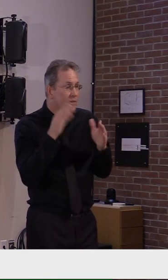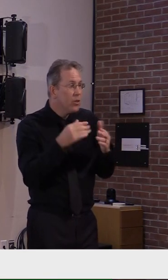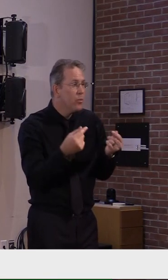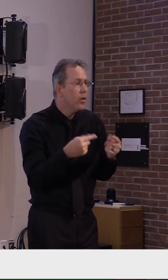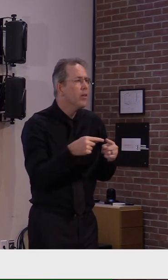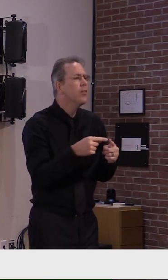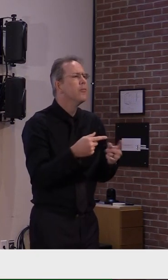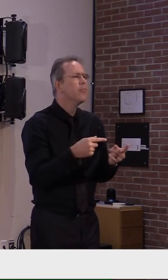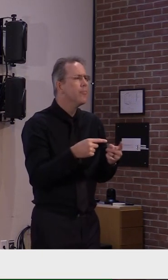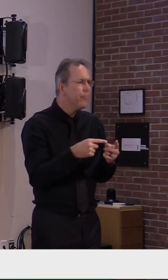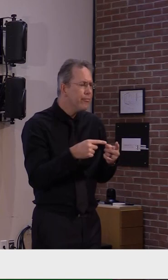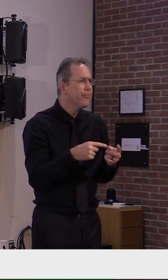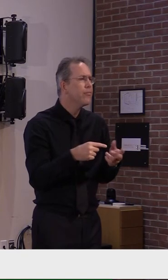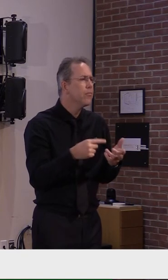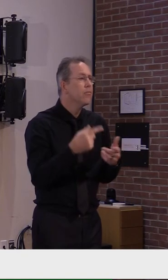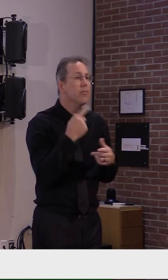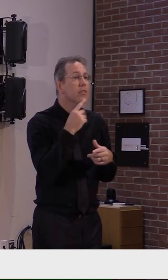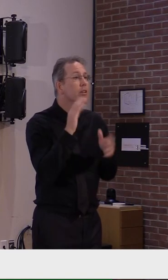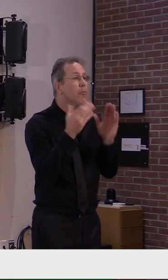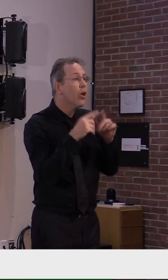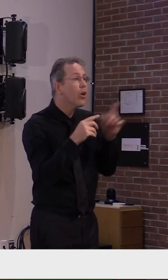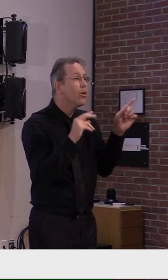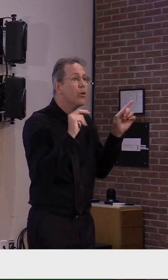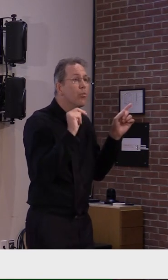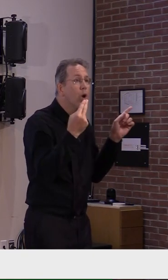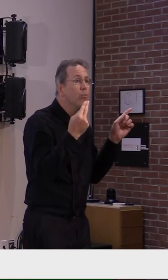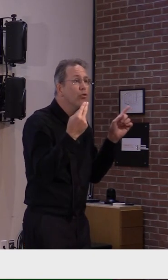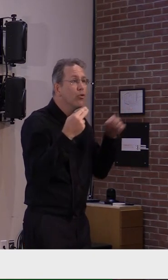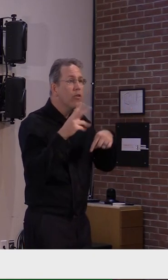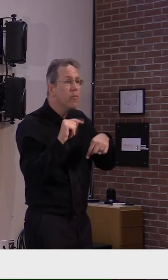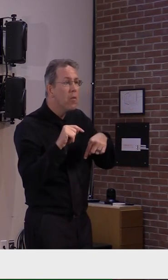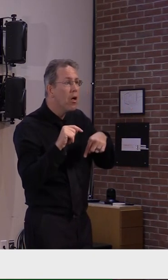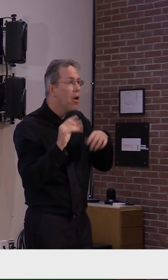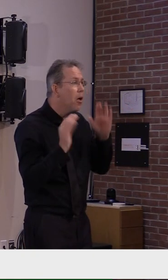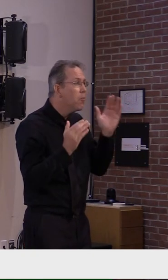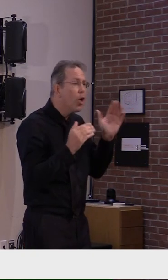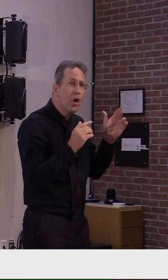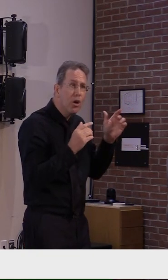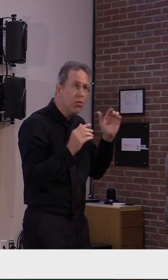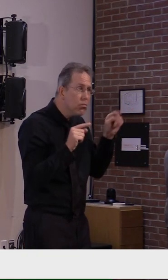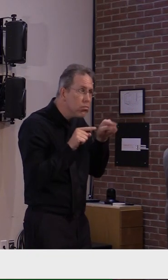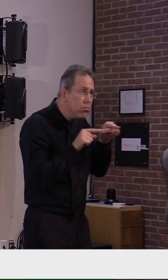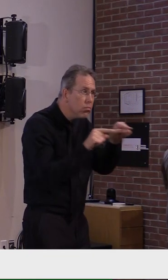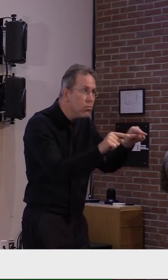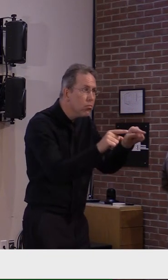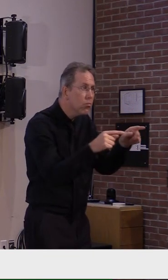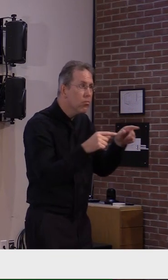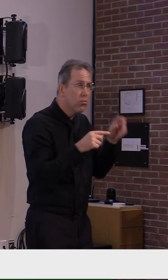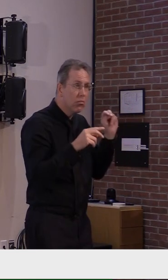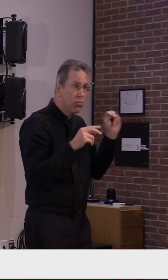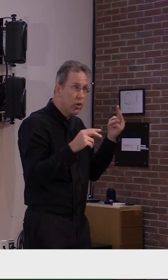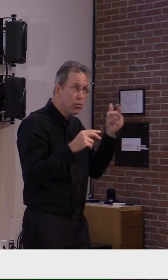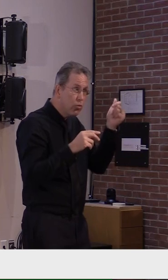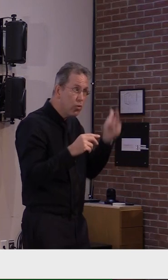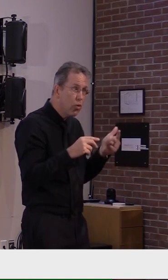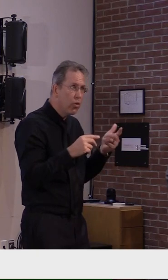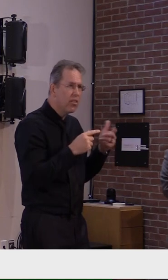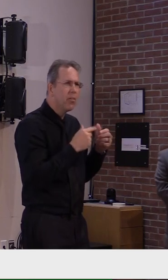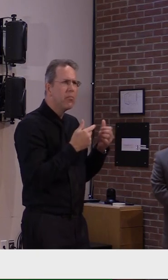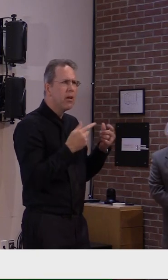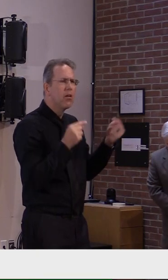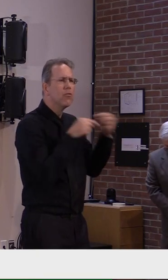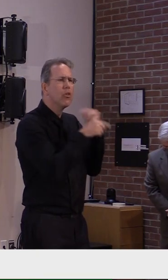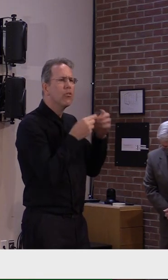we have we have border crossings every day from a number of uh of folks from new